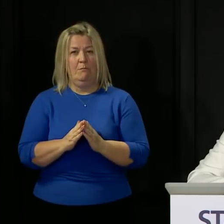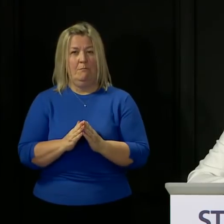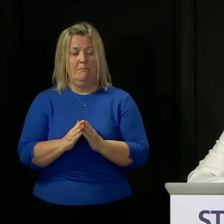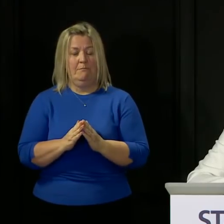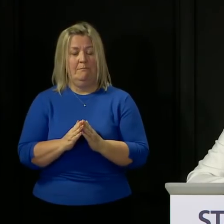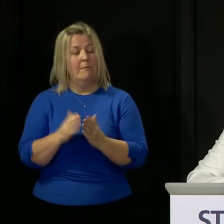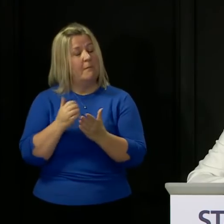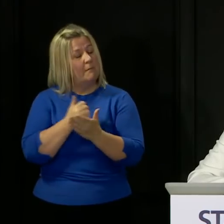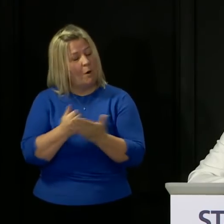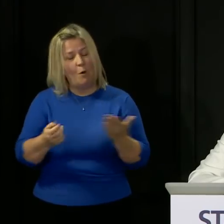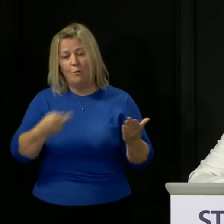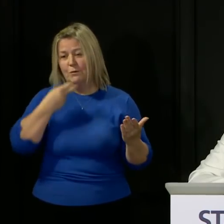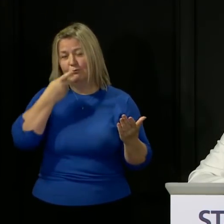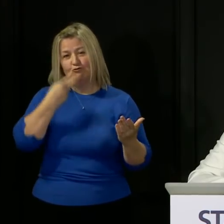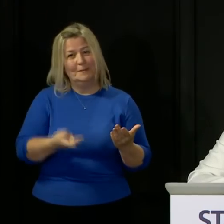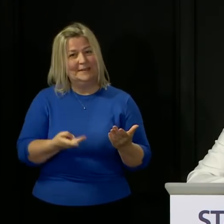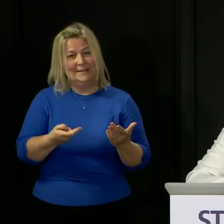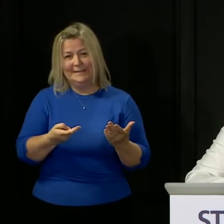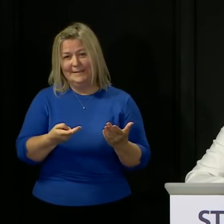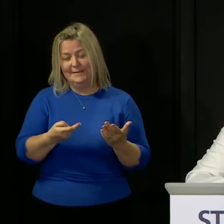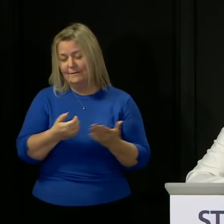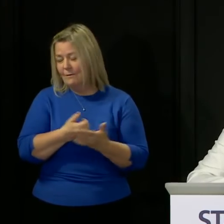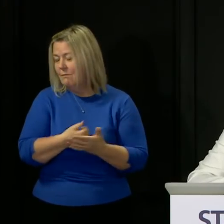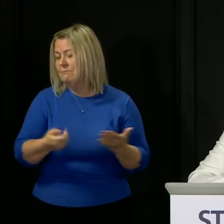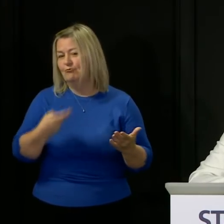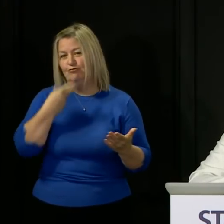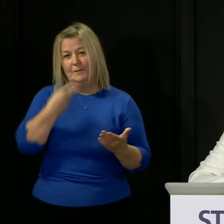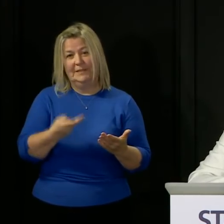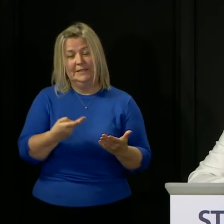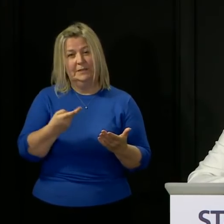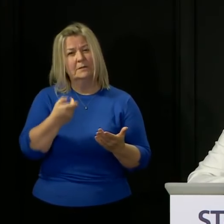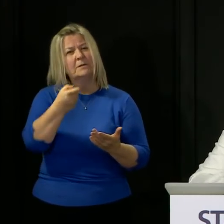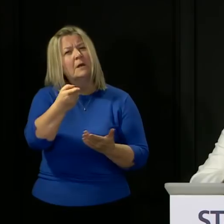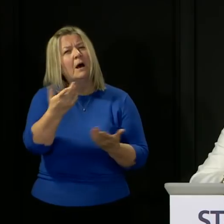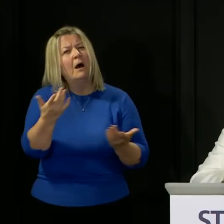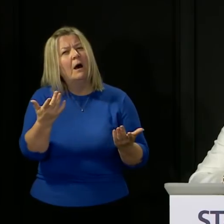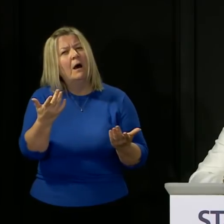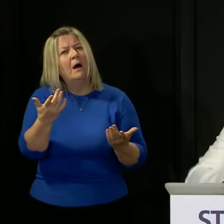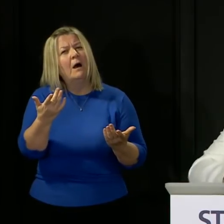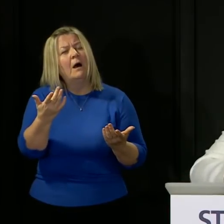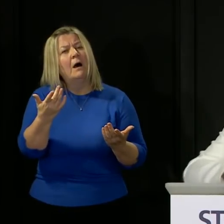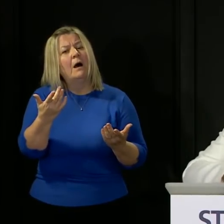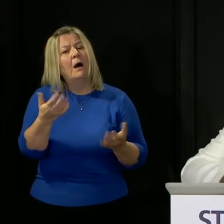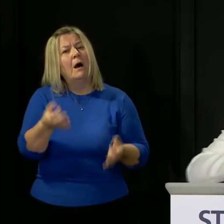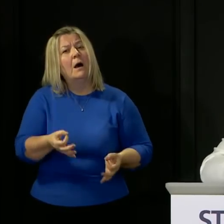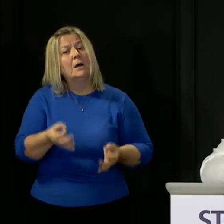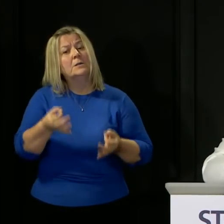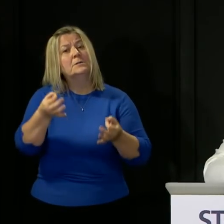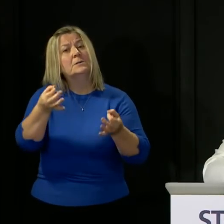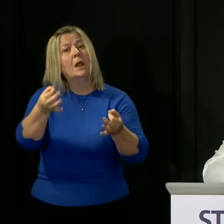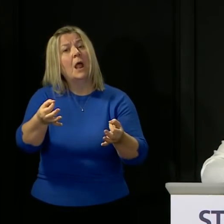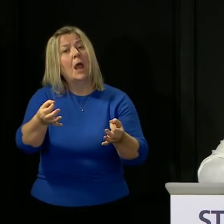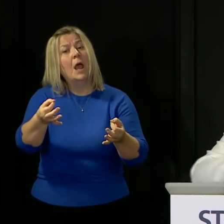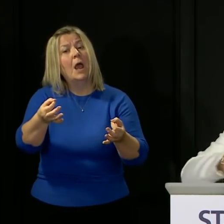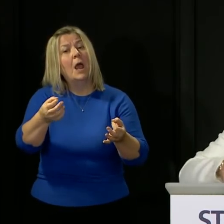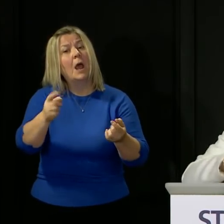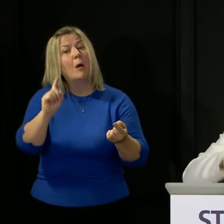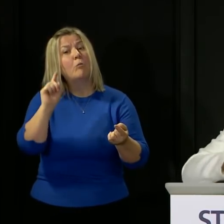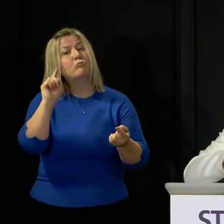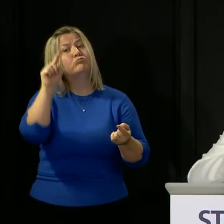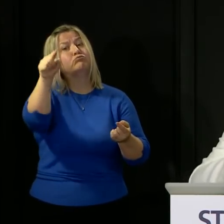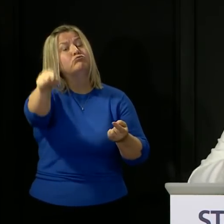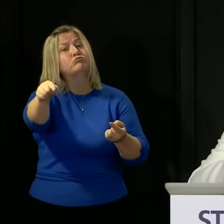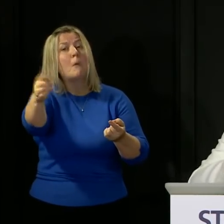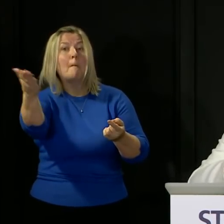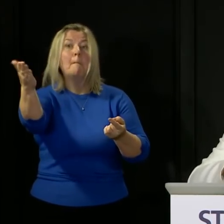probably the most important one to make what will delay us getting to that later stage is people